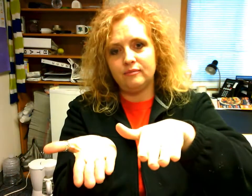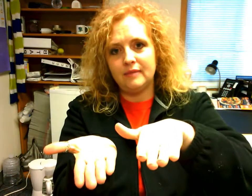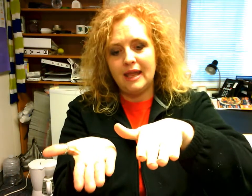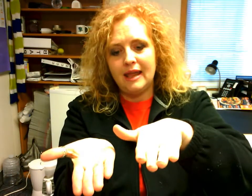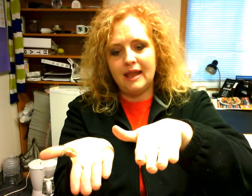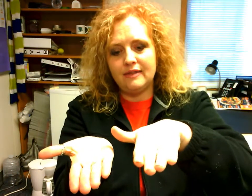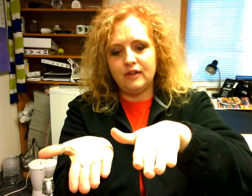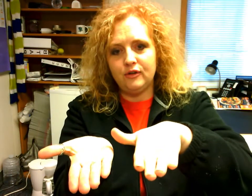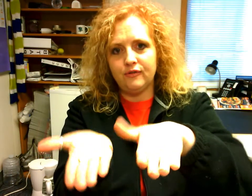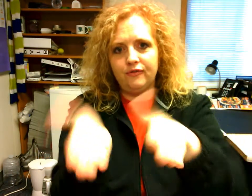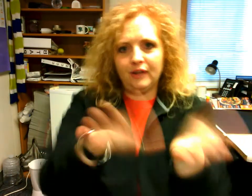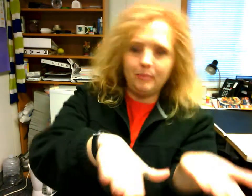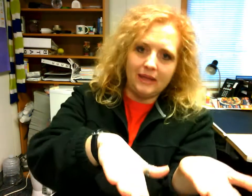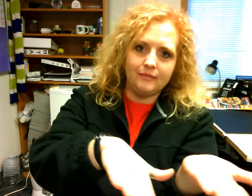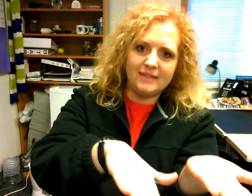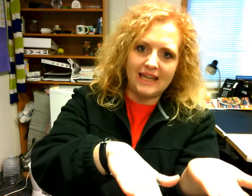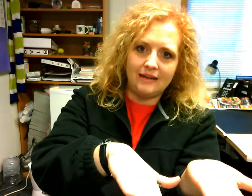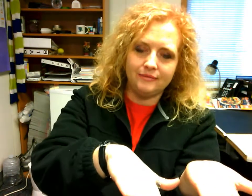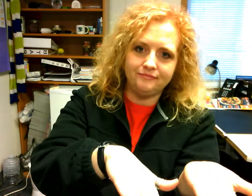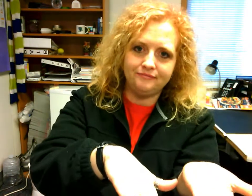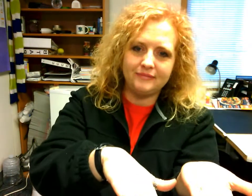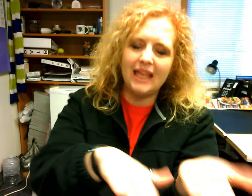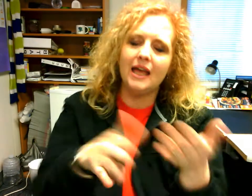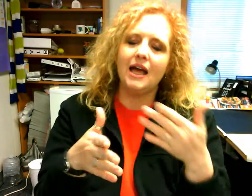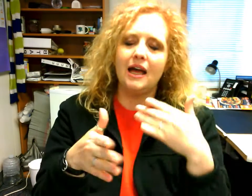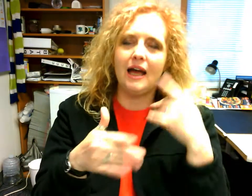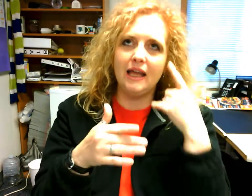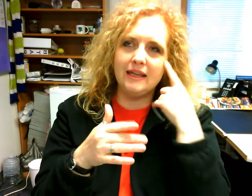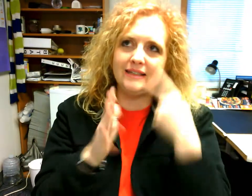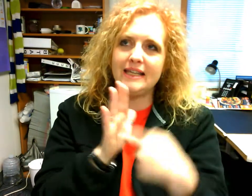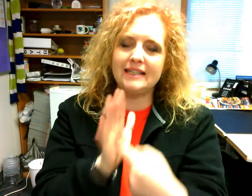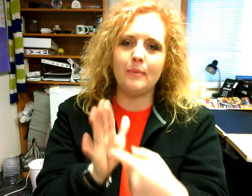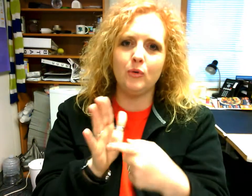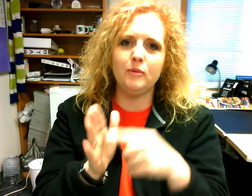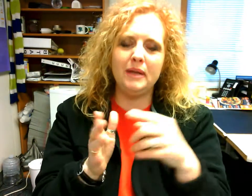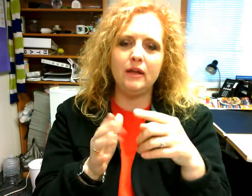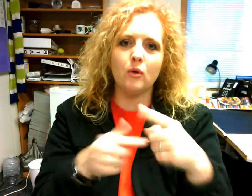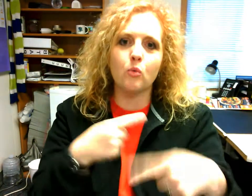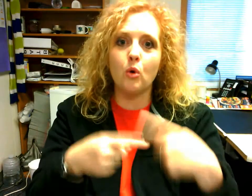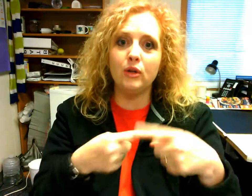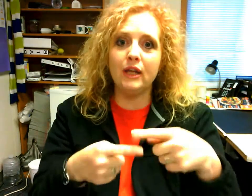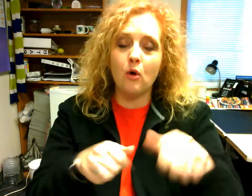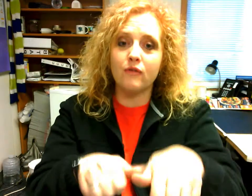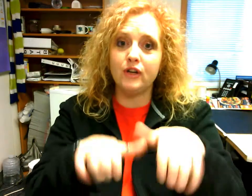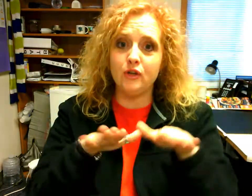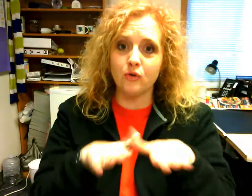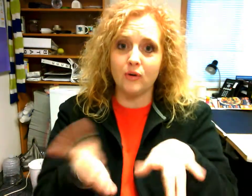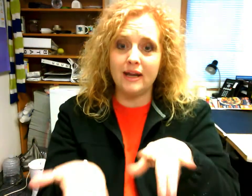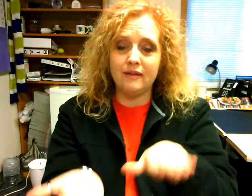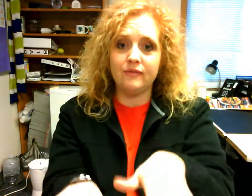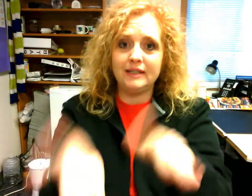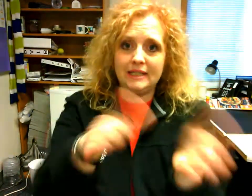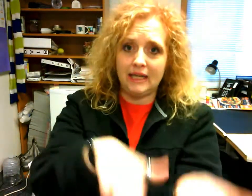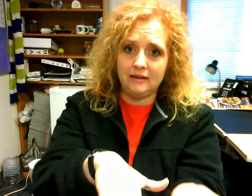and then you're flipping it dead I guess the example would be rolling over in your grave dead